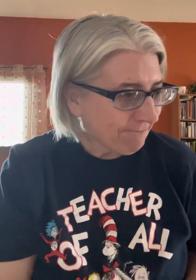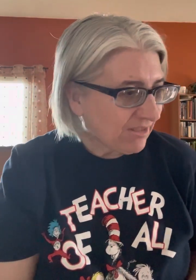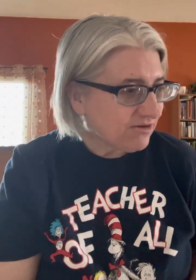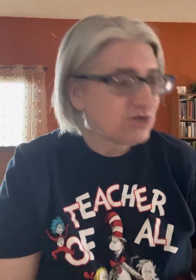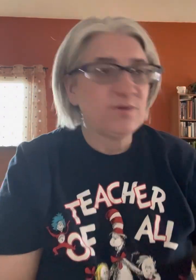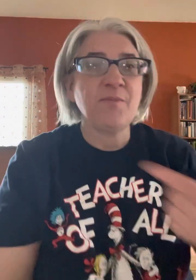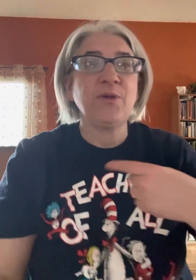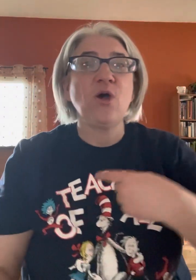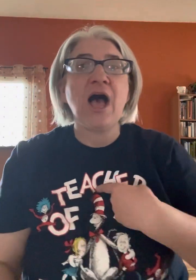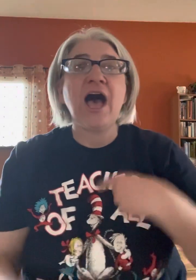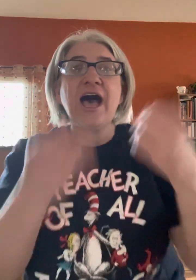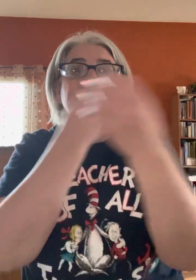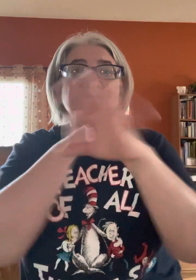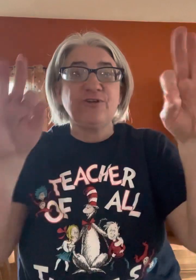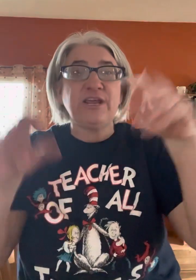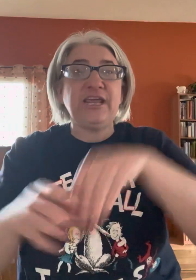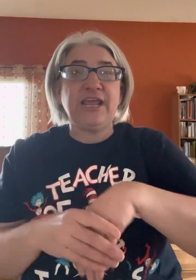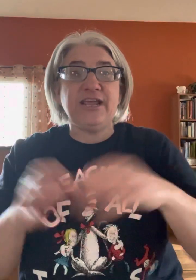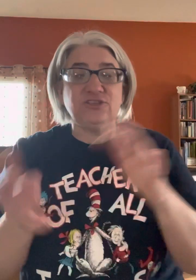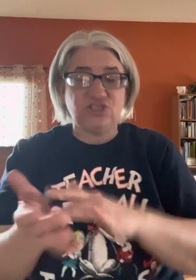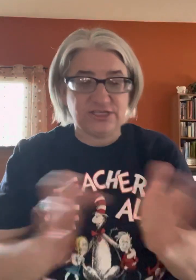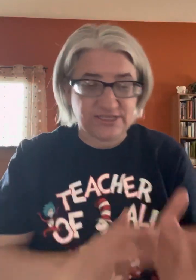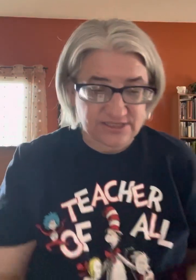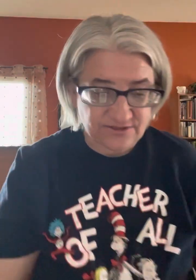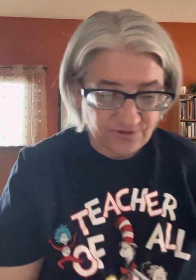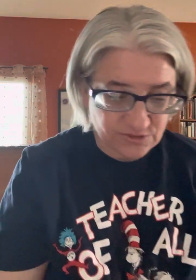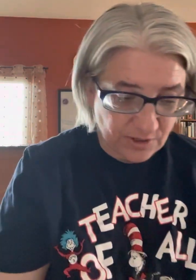So remember, we go, I free in Jesus is the first part.